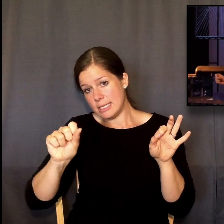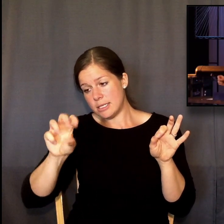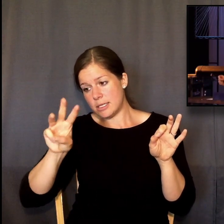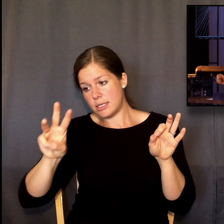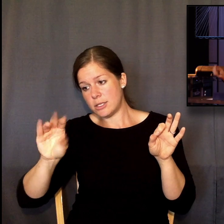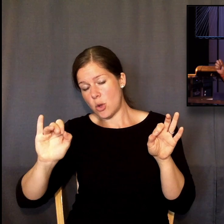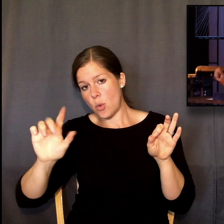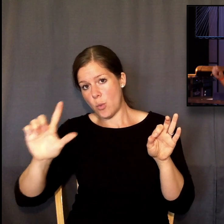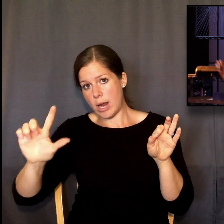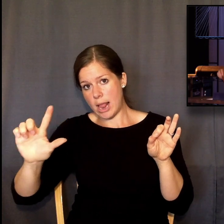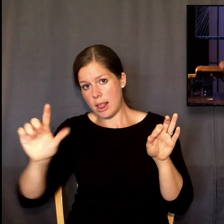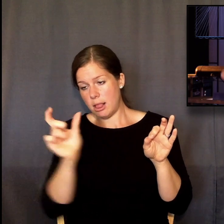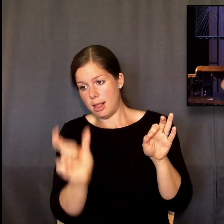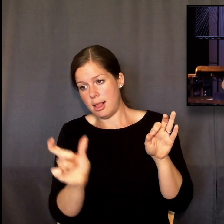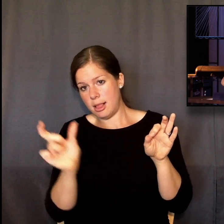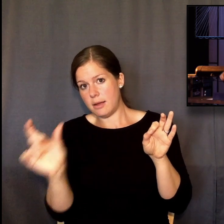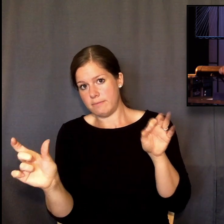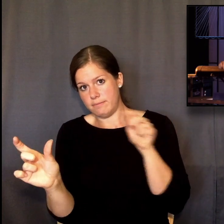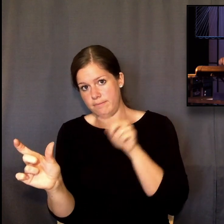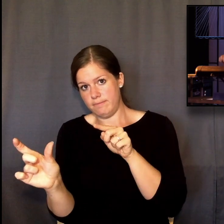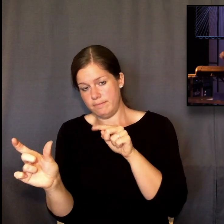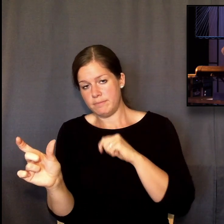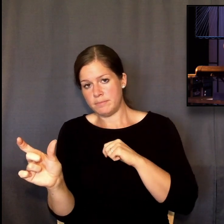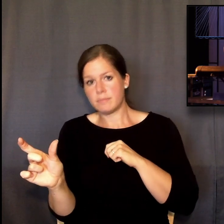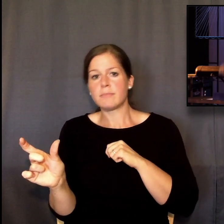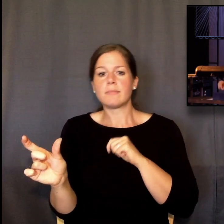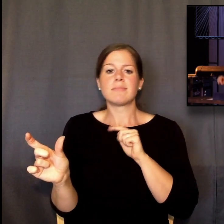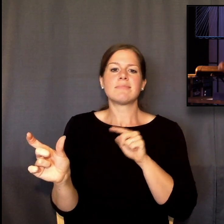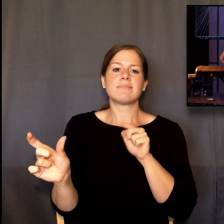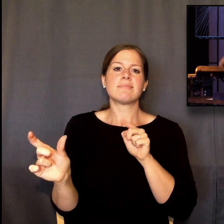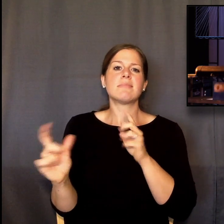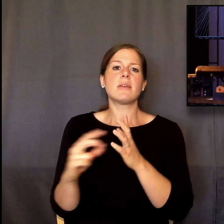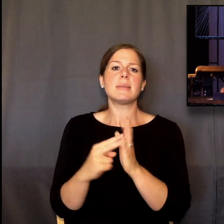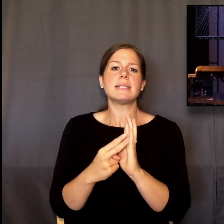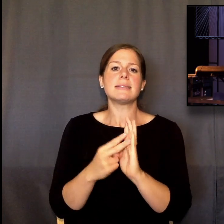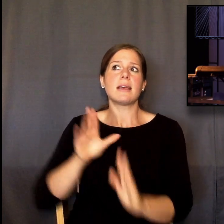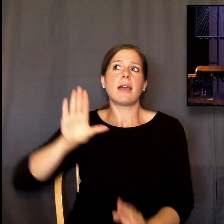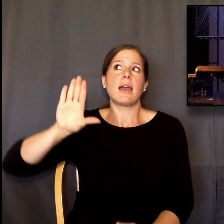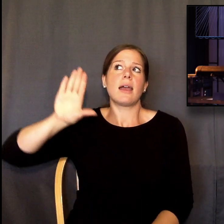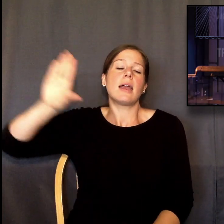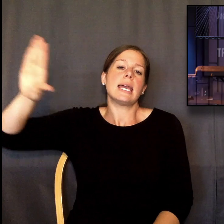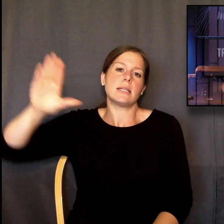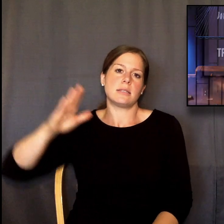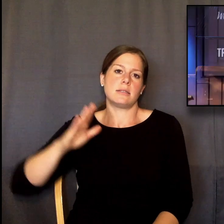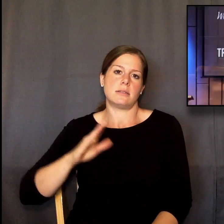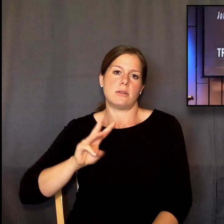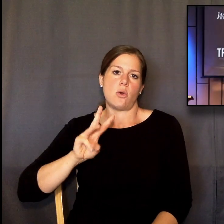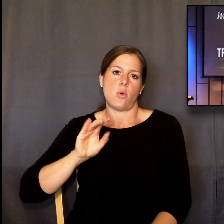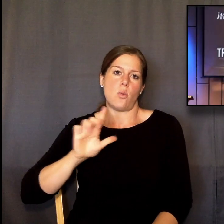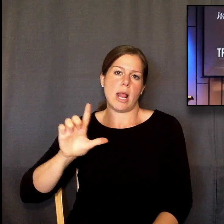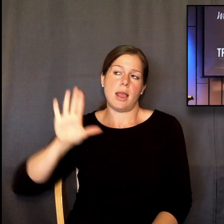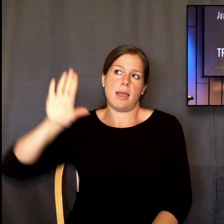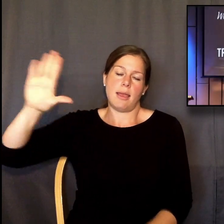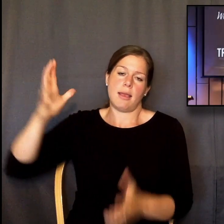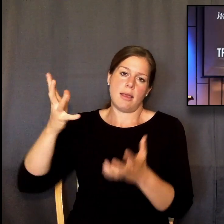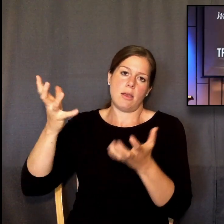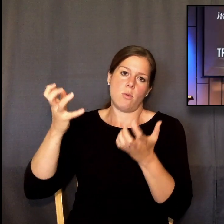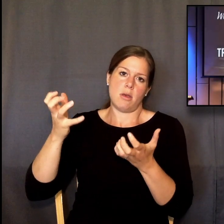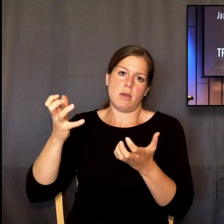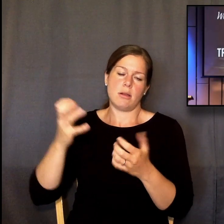plan that he is following and that plan is solely based on what he wants. He's not like the pagan gods who